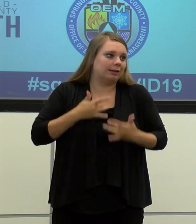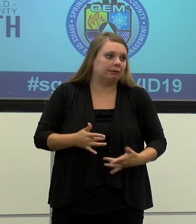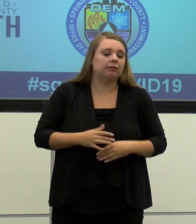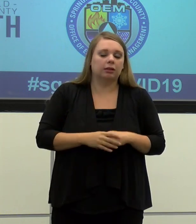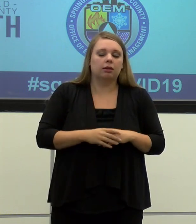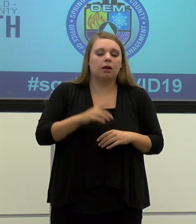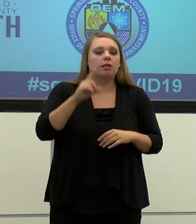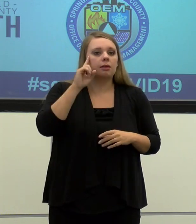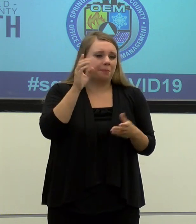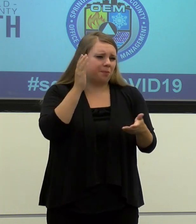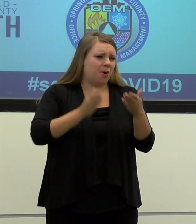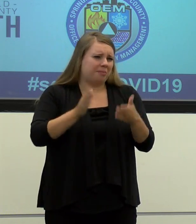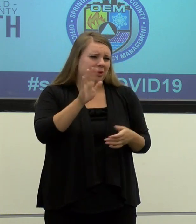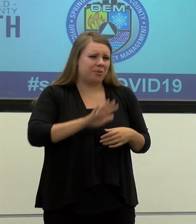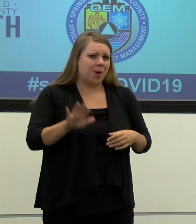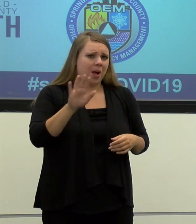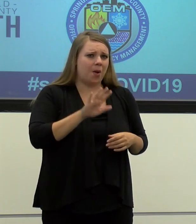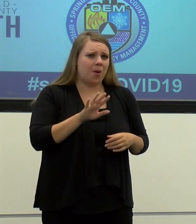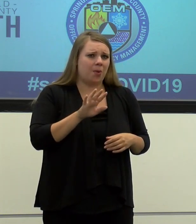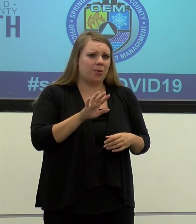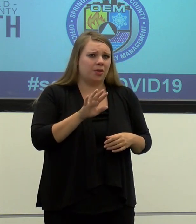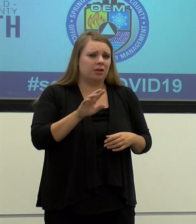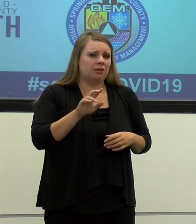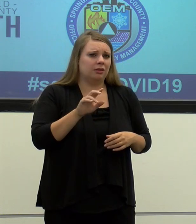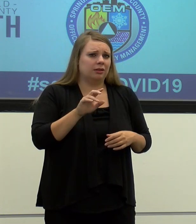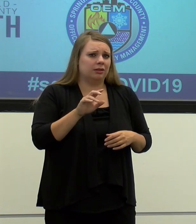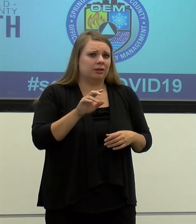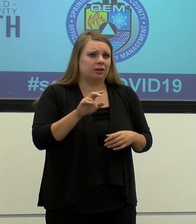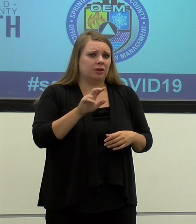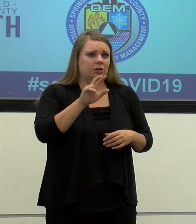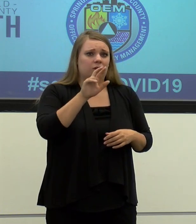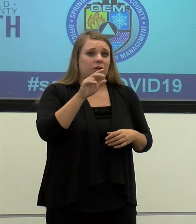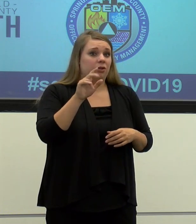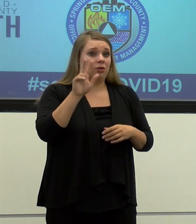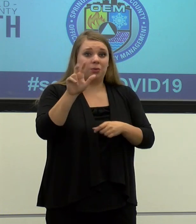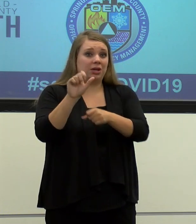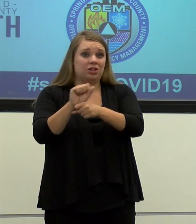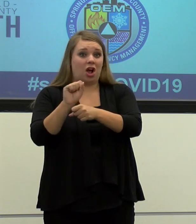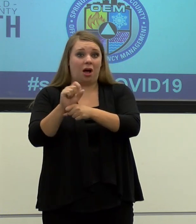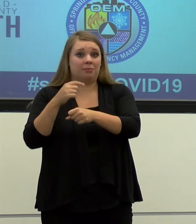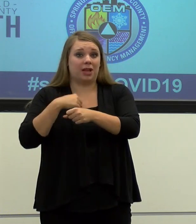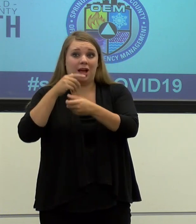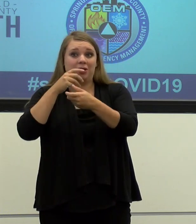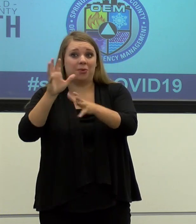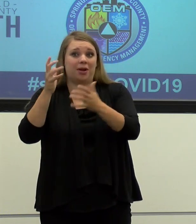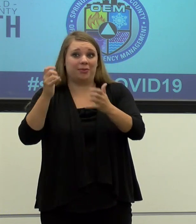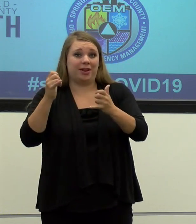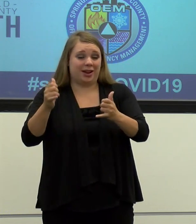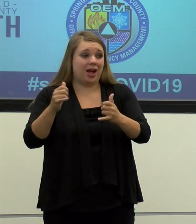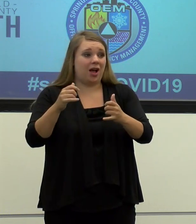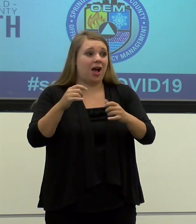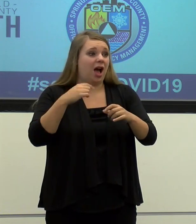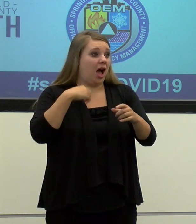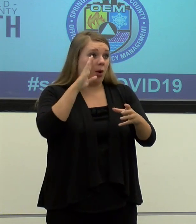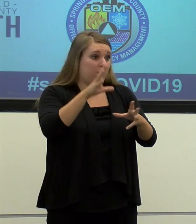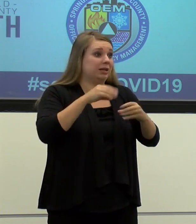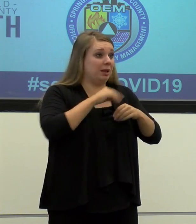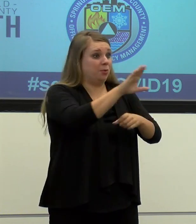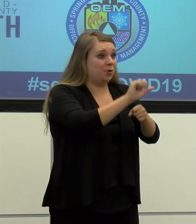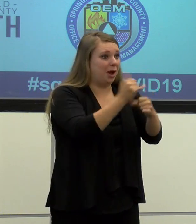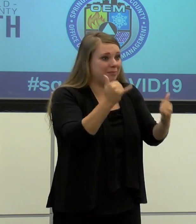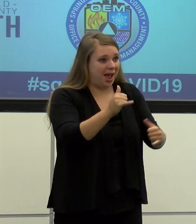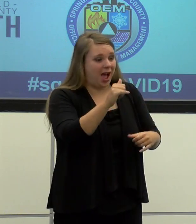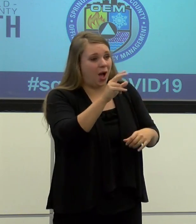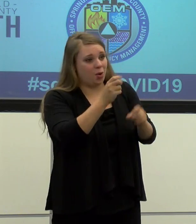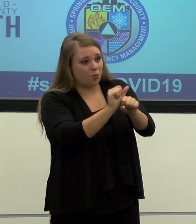I, I think there are probably about three jobs that I would not trade mine for right now. I'd, I'd trade for you in a heartbeat, Joe, but